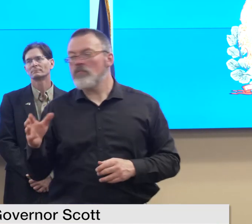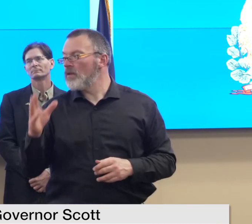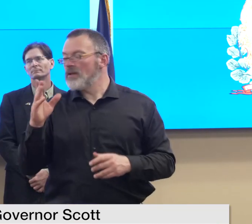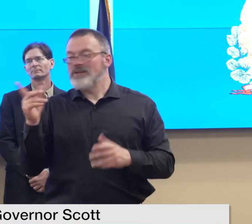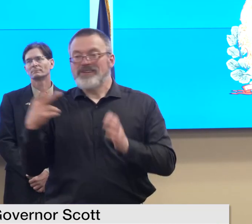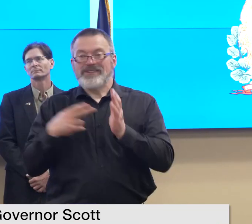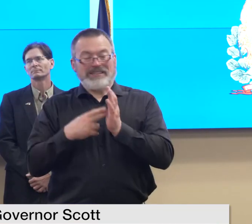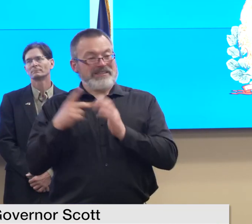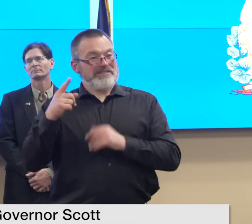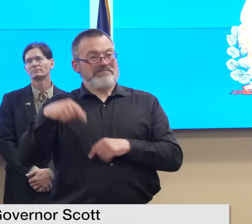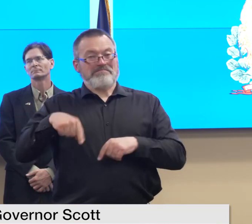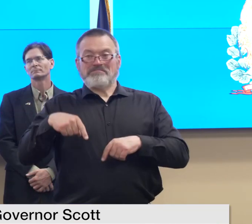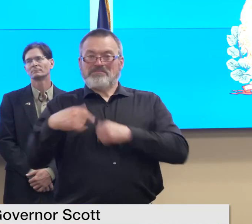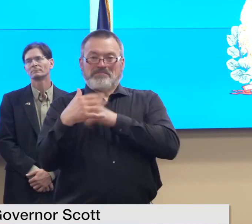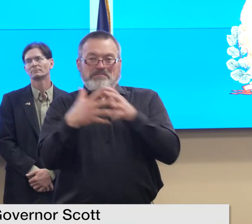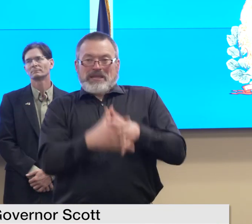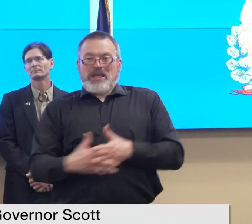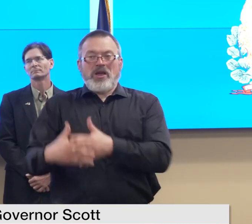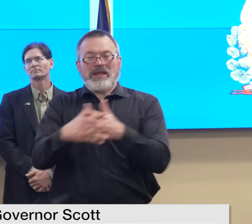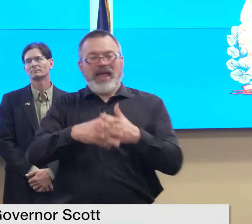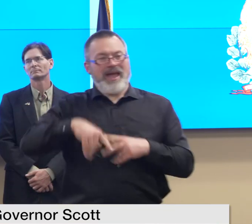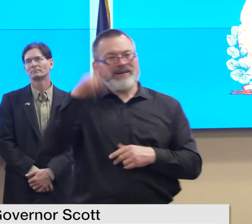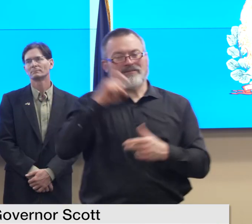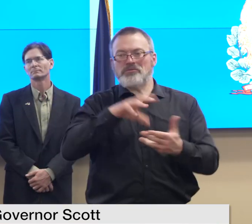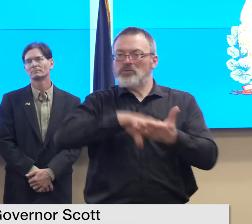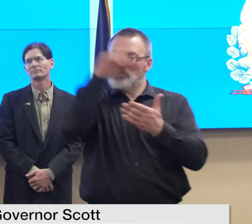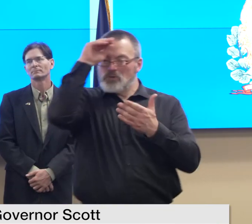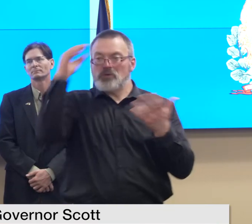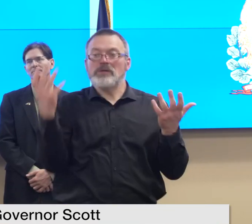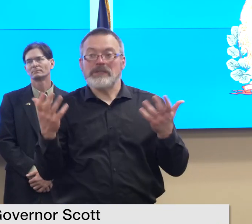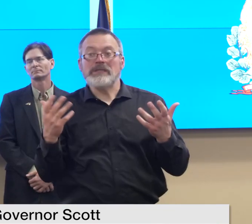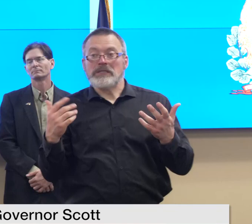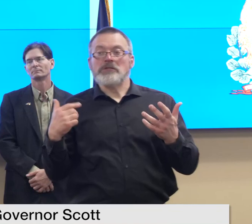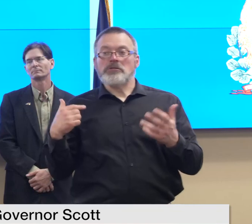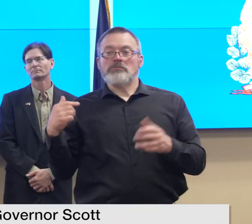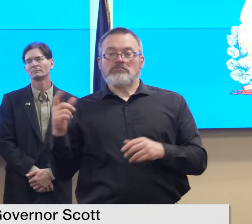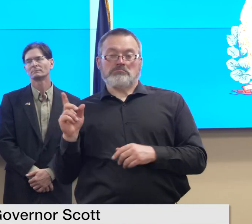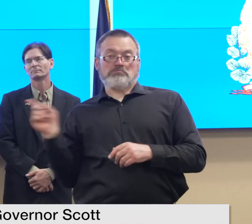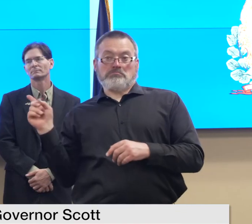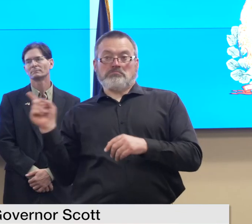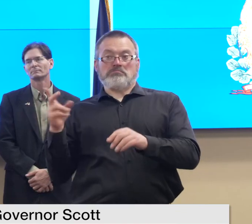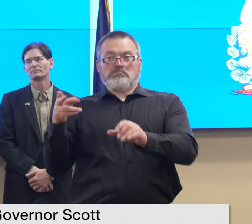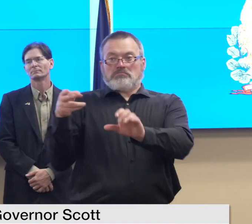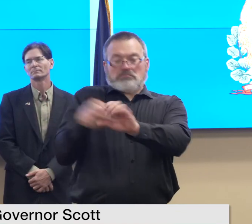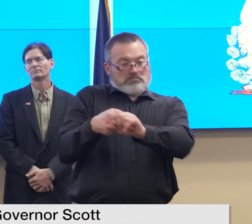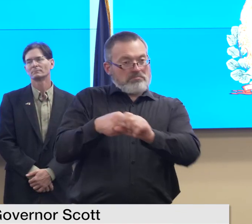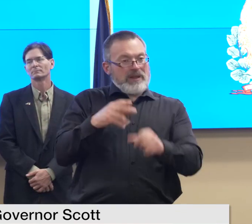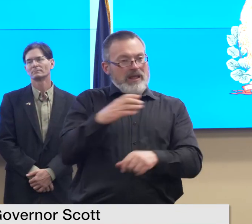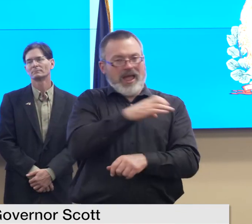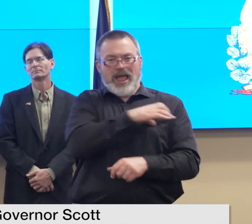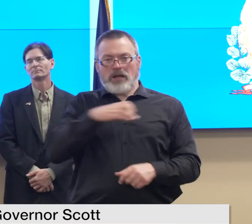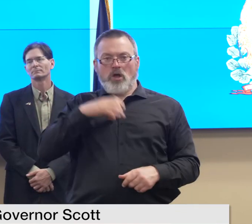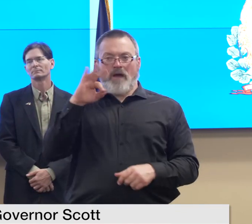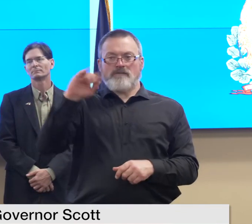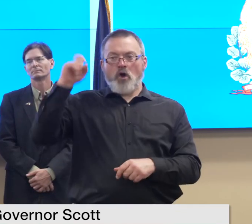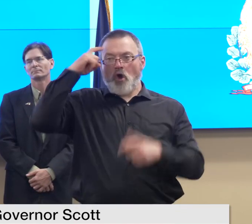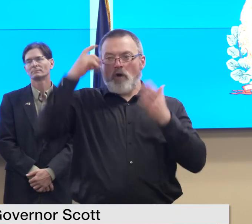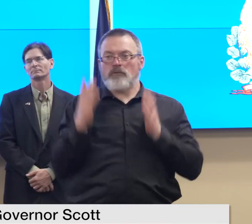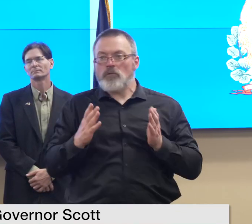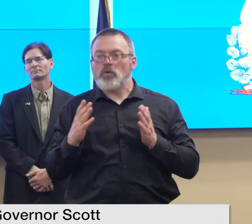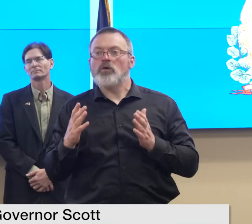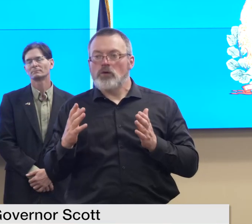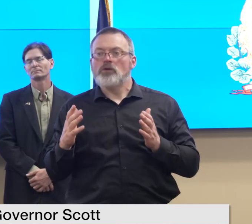as well i sit on the council of governors and we have five republicans five